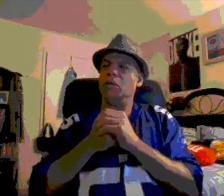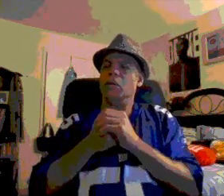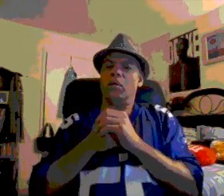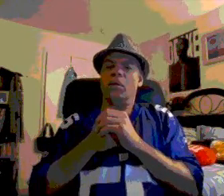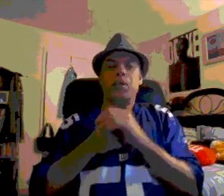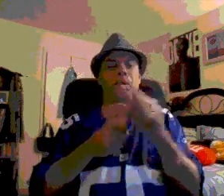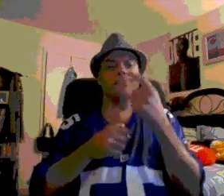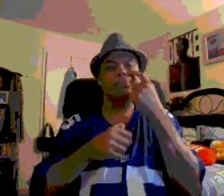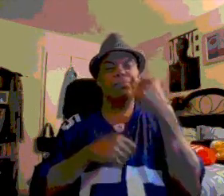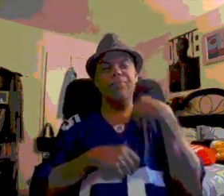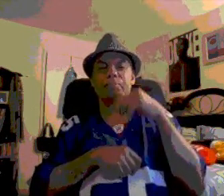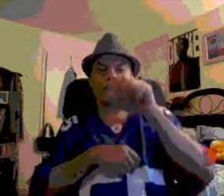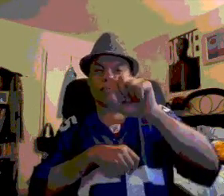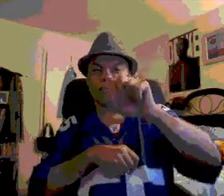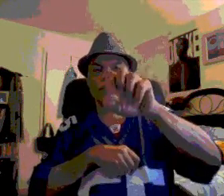Or when we've had enough.